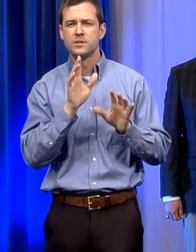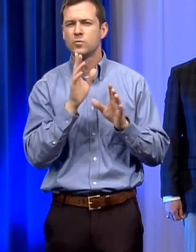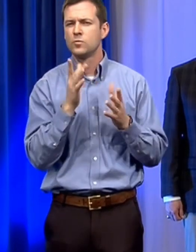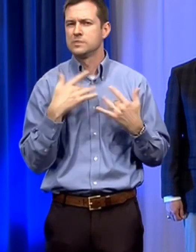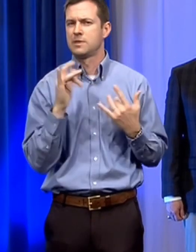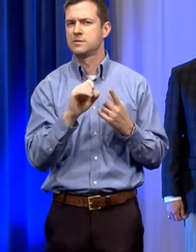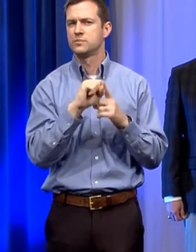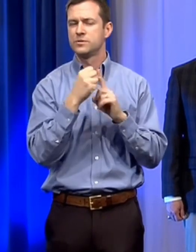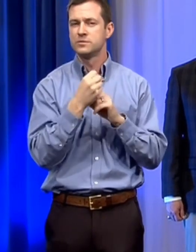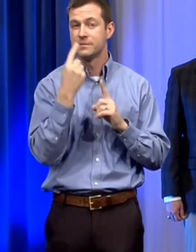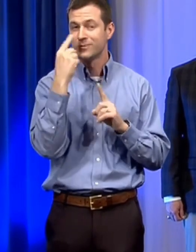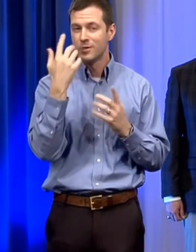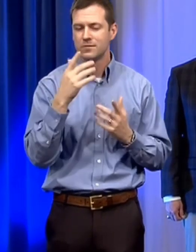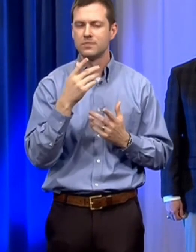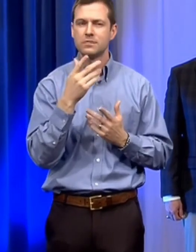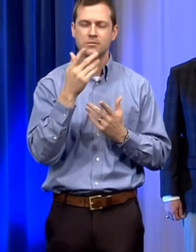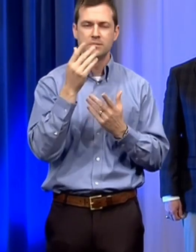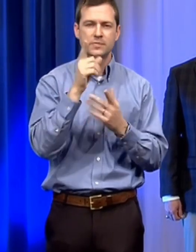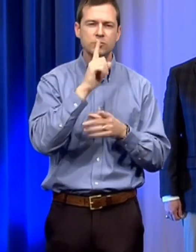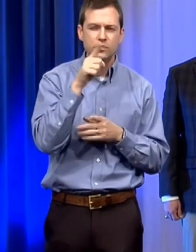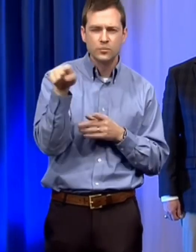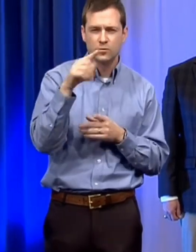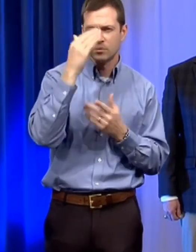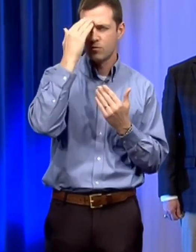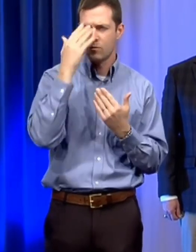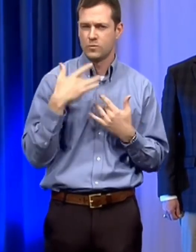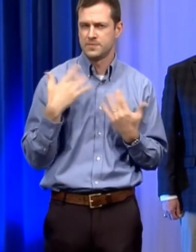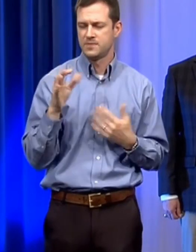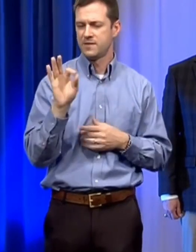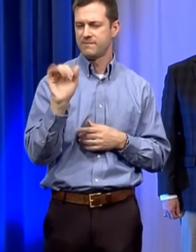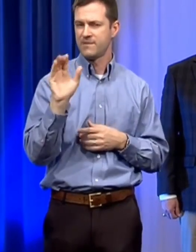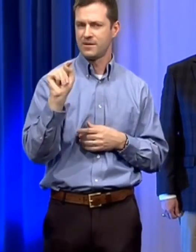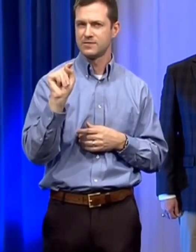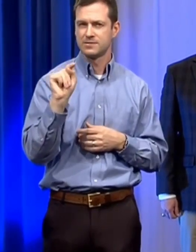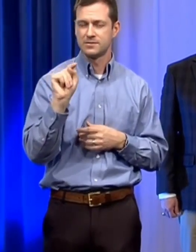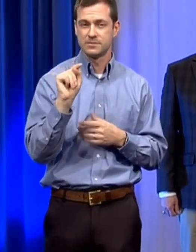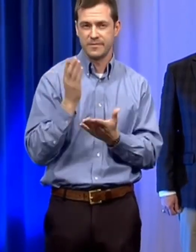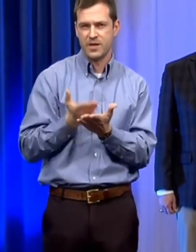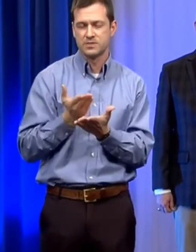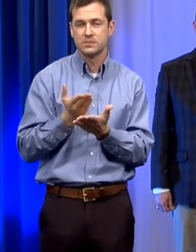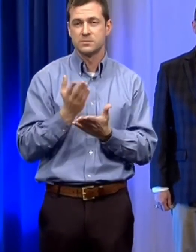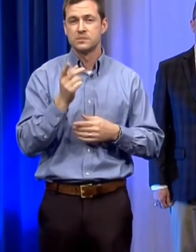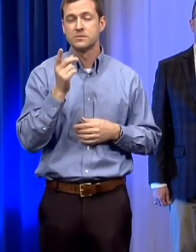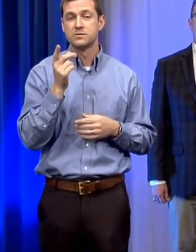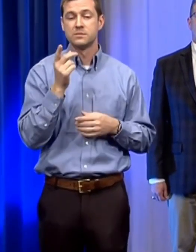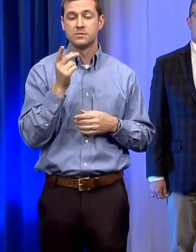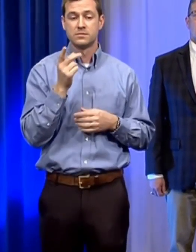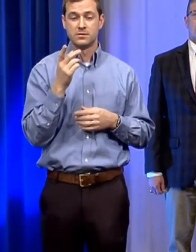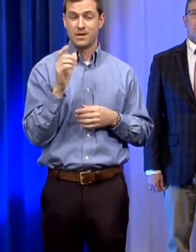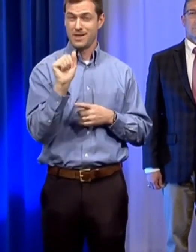to help keep Alabamians informed on all of the facts the safety and well-being of our citizens